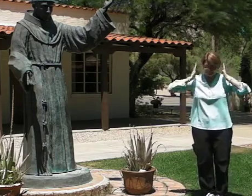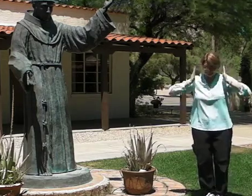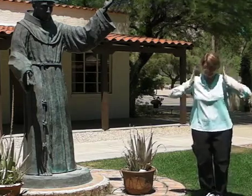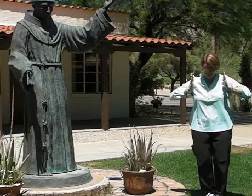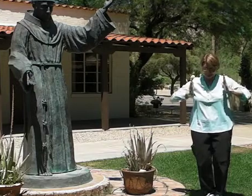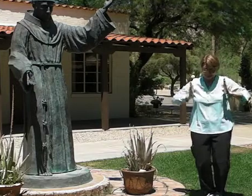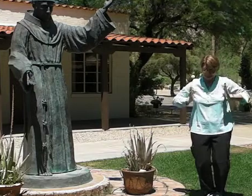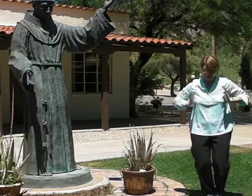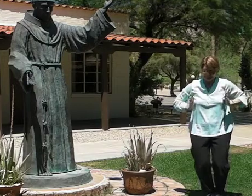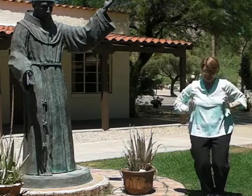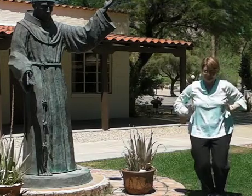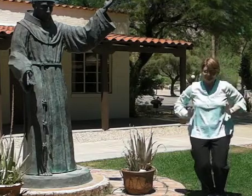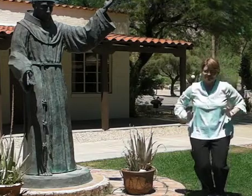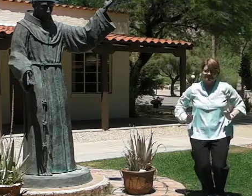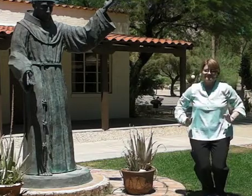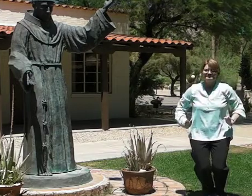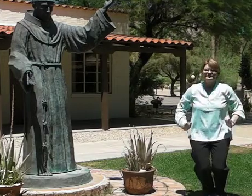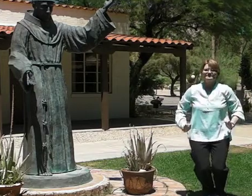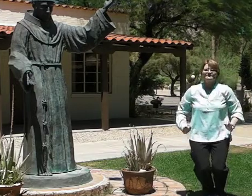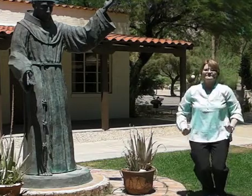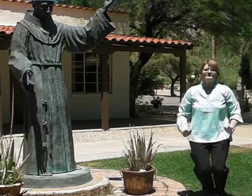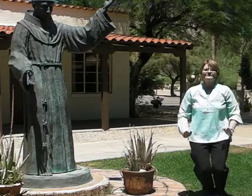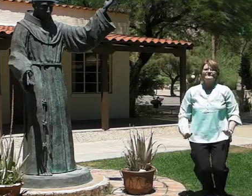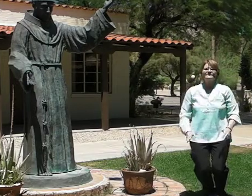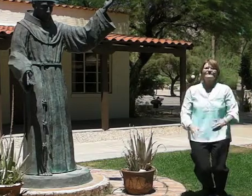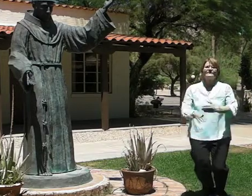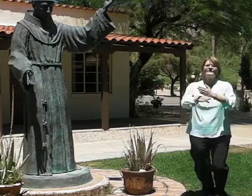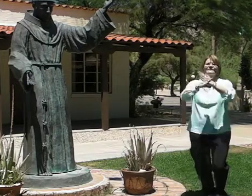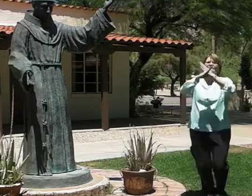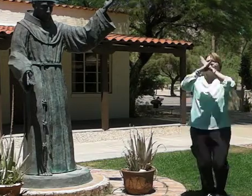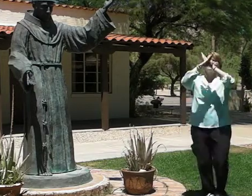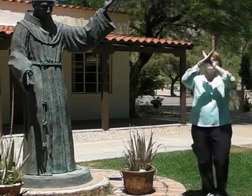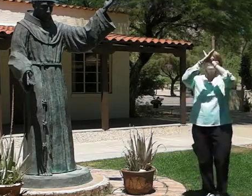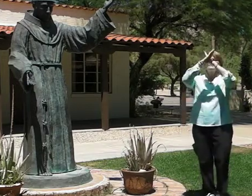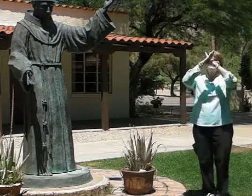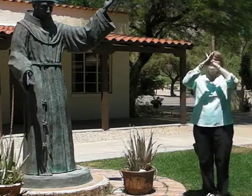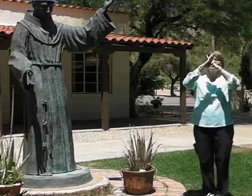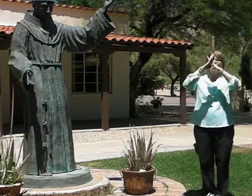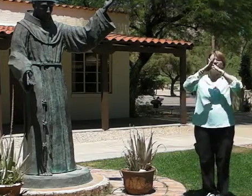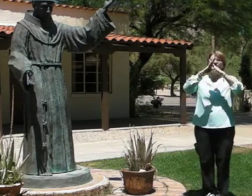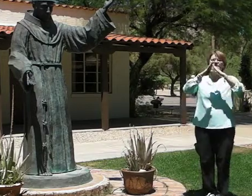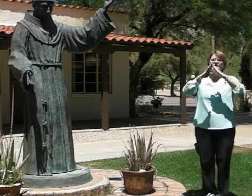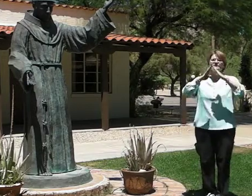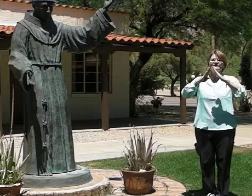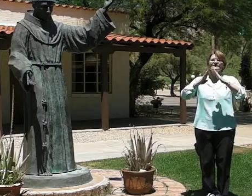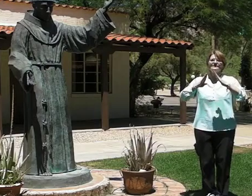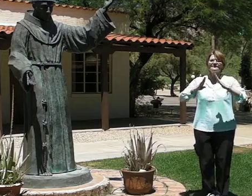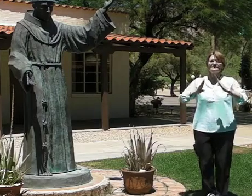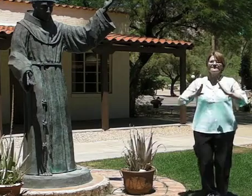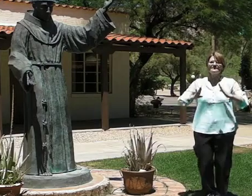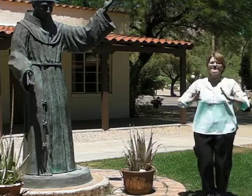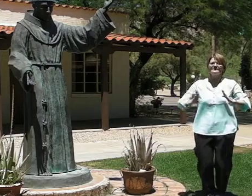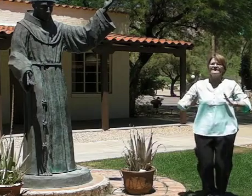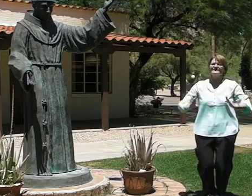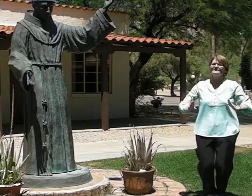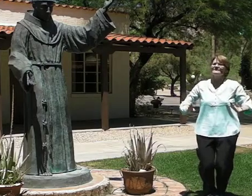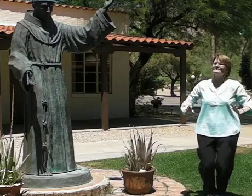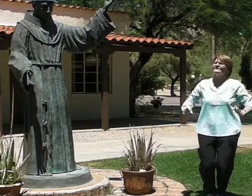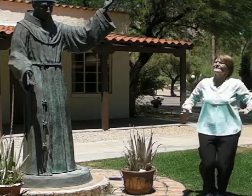of your peace Where